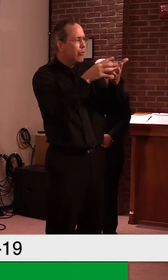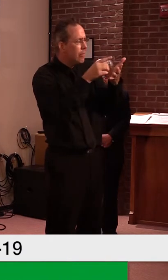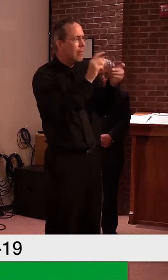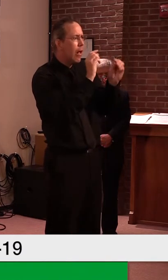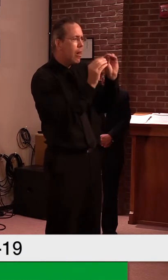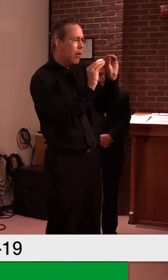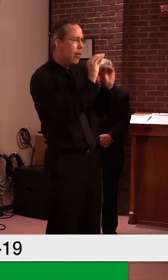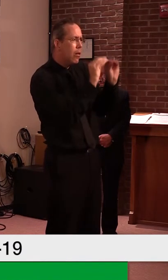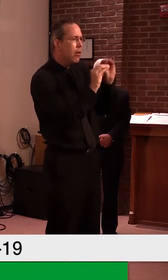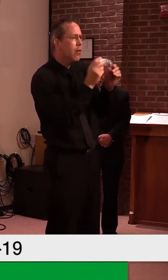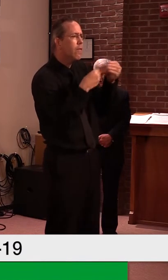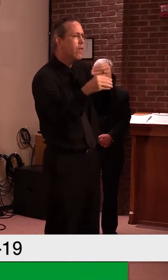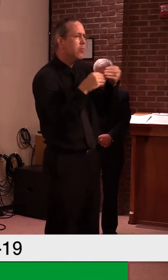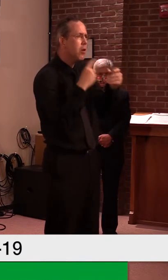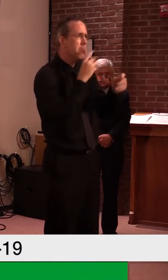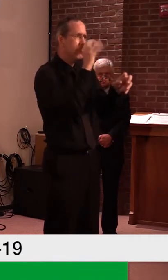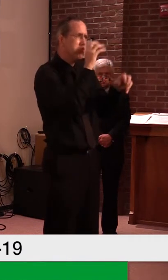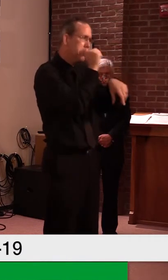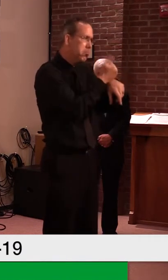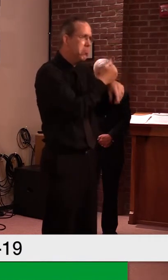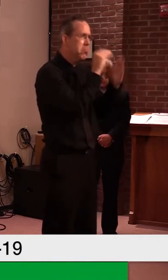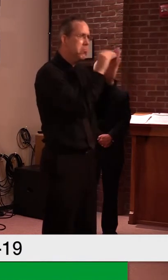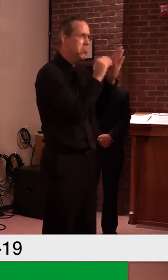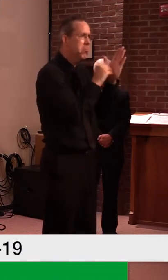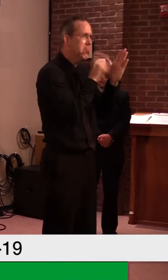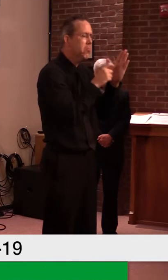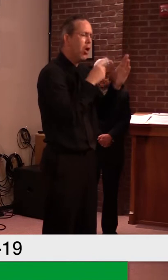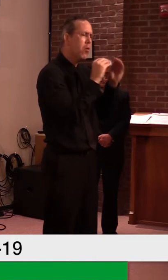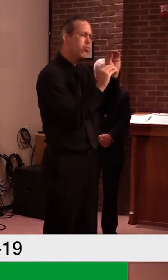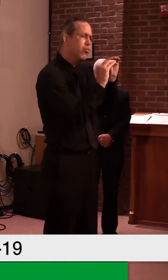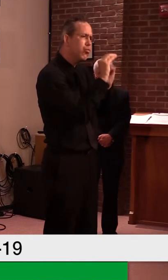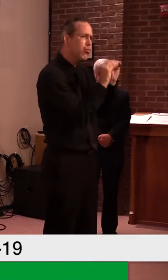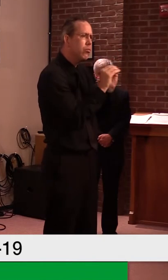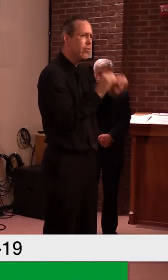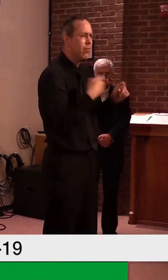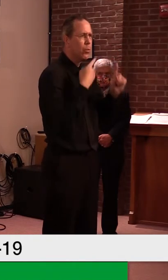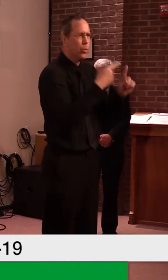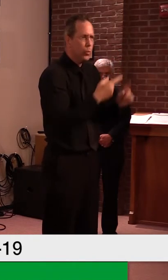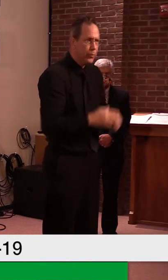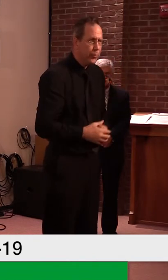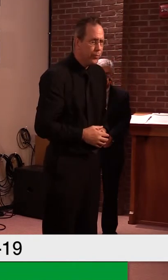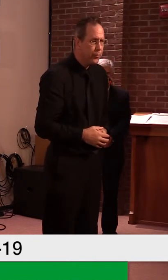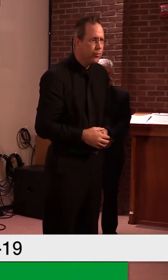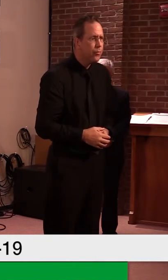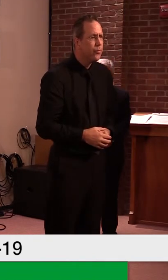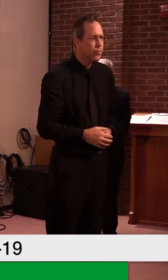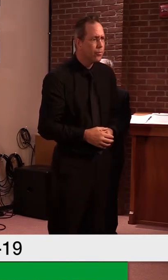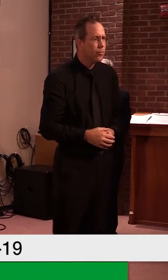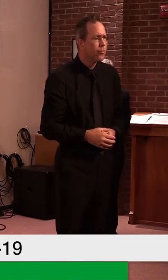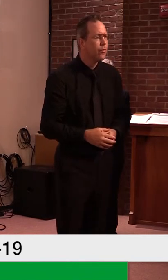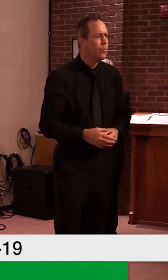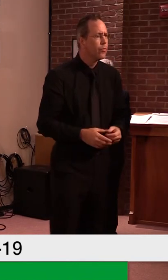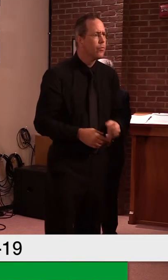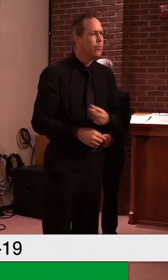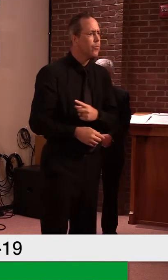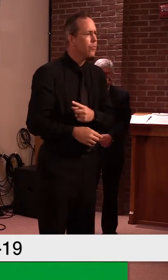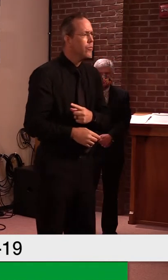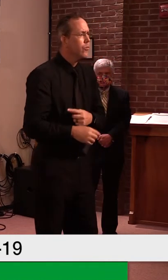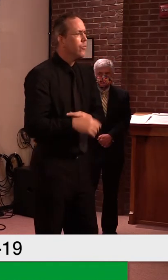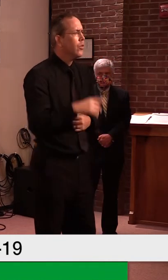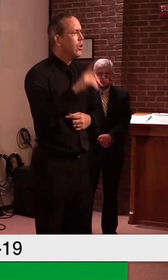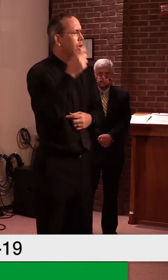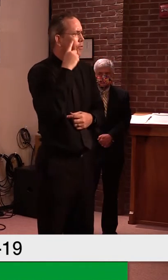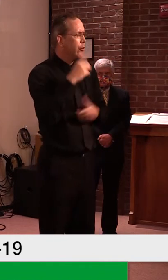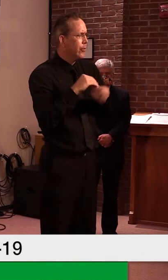Okay. Thank you very much. Hey, uh, while we're, I want to go back to the question from Greg, uh, Greg, if you're,